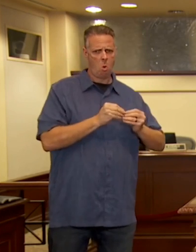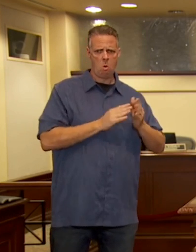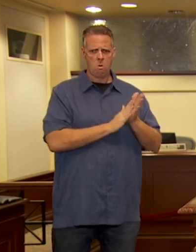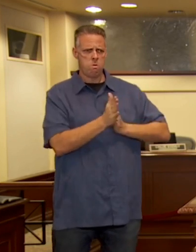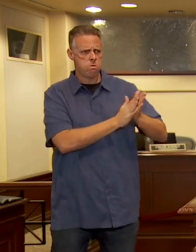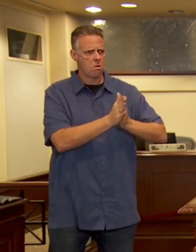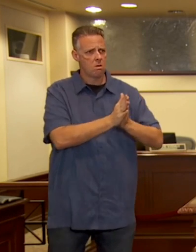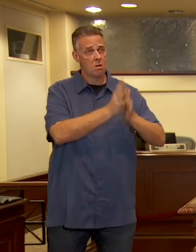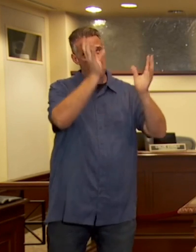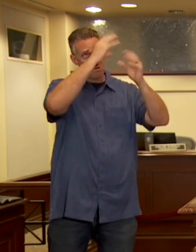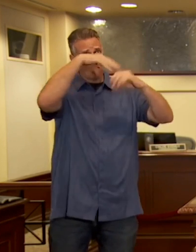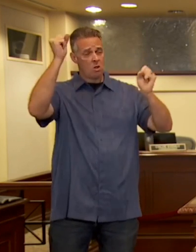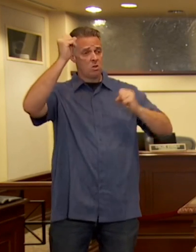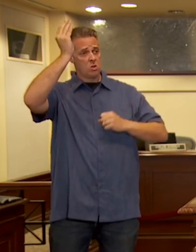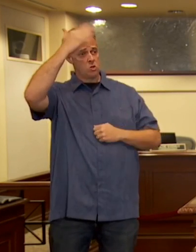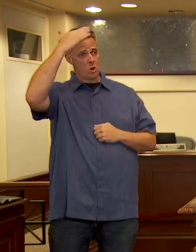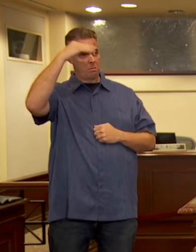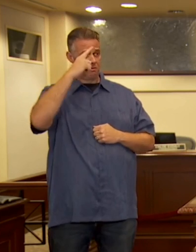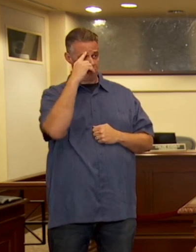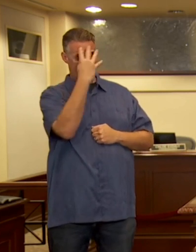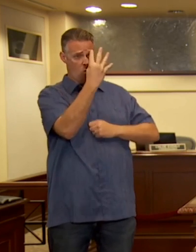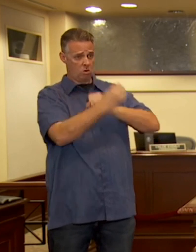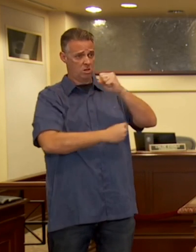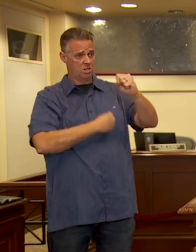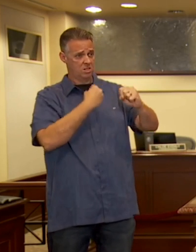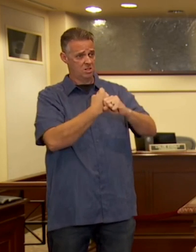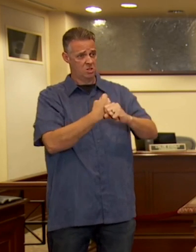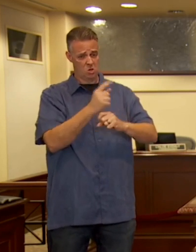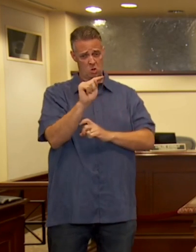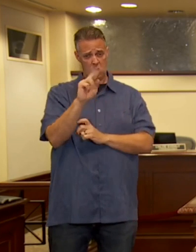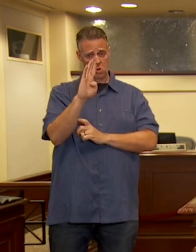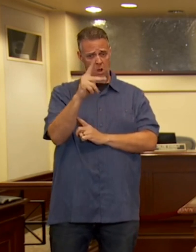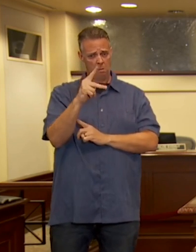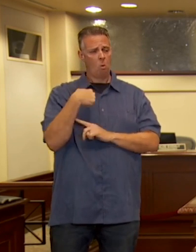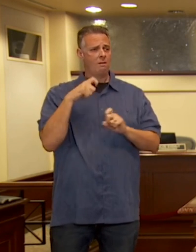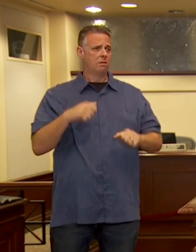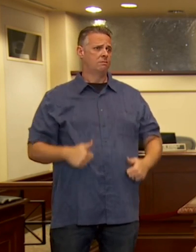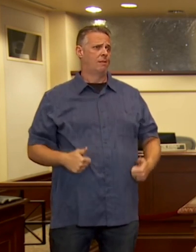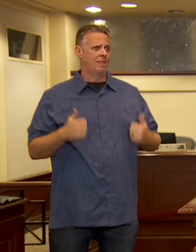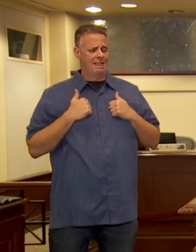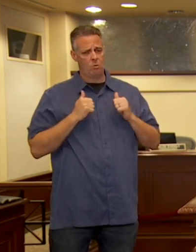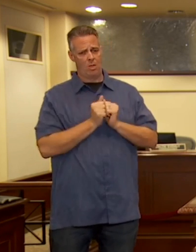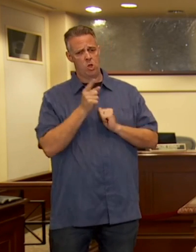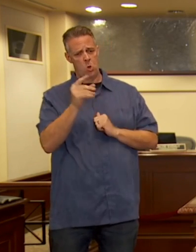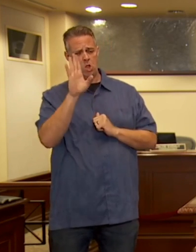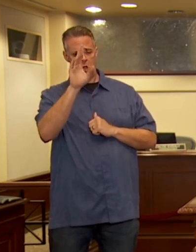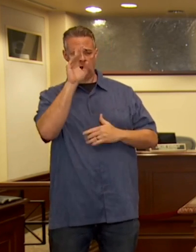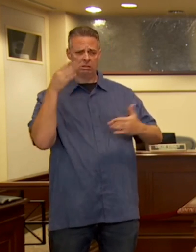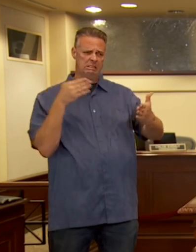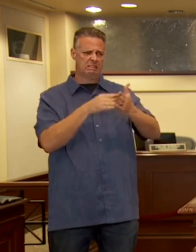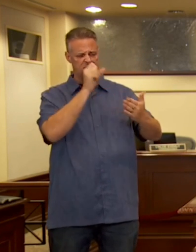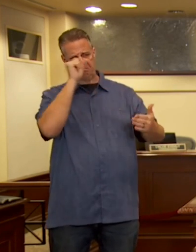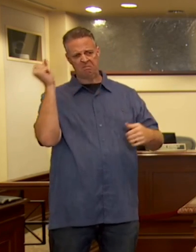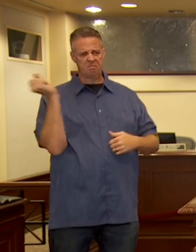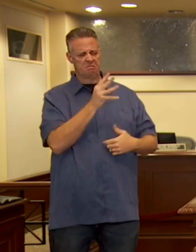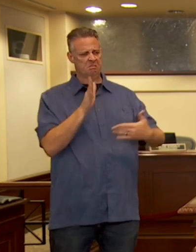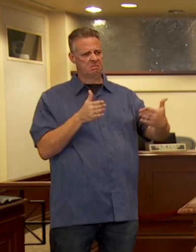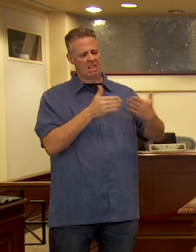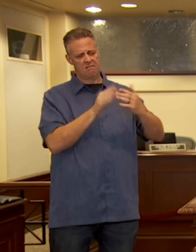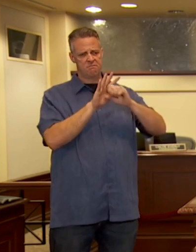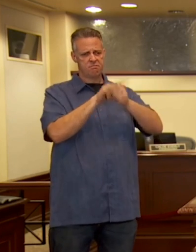Trump, for four years we've had to live with you and your racist attacks on black people.